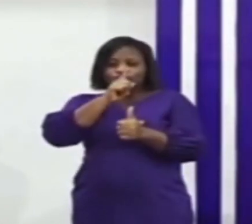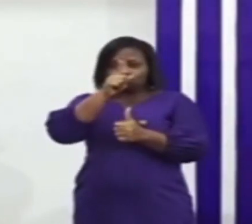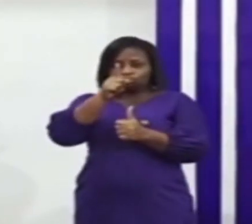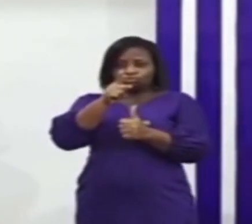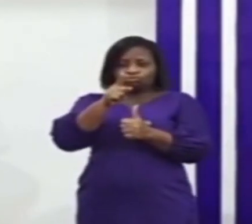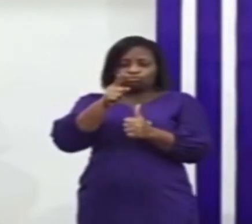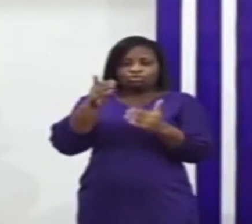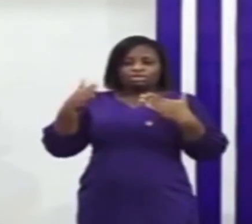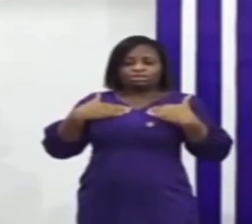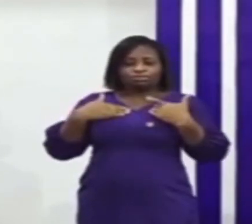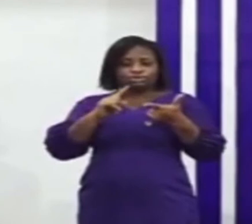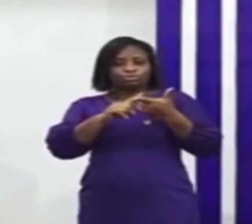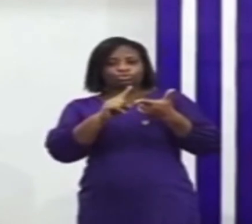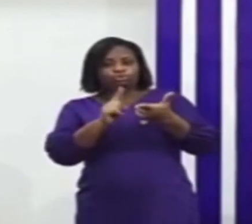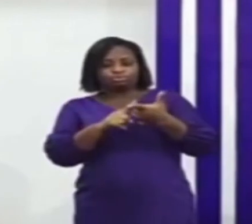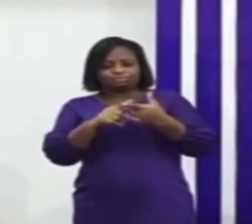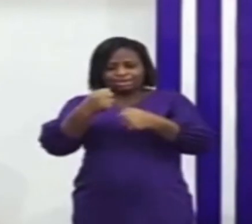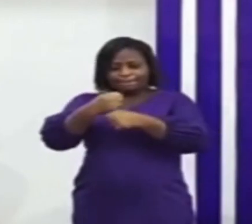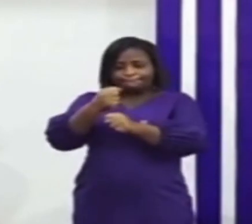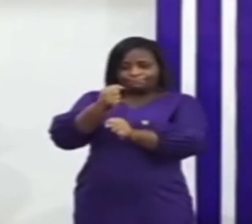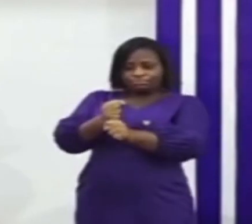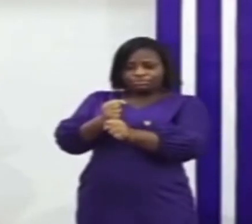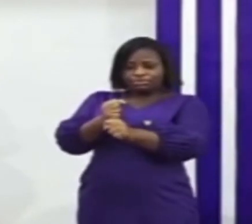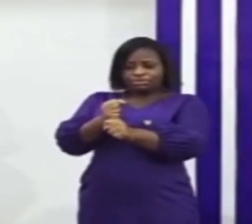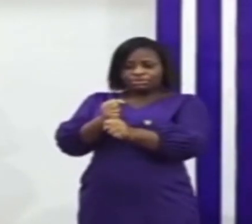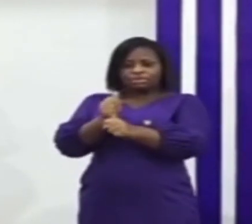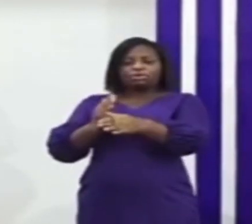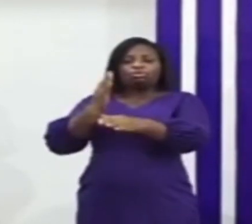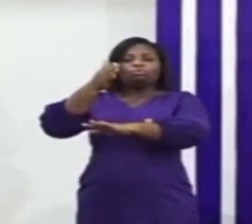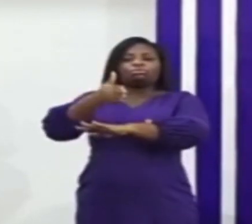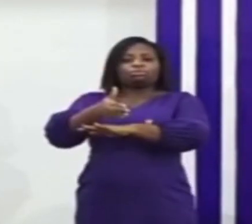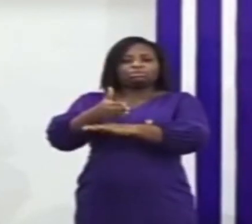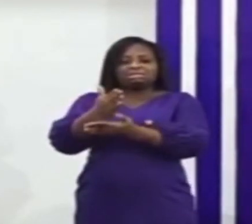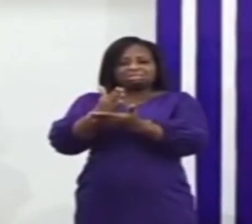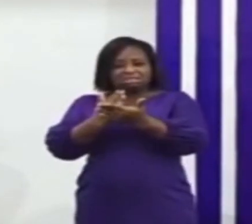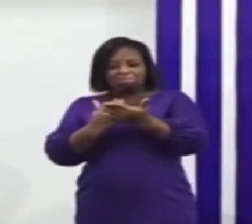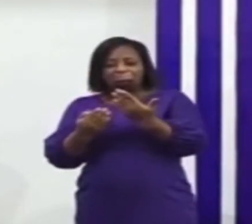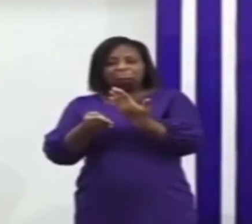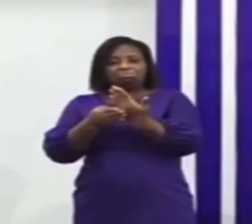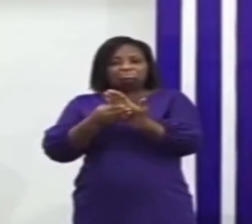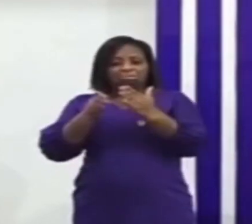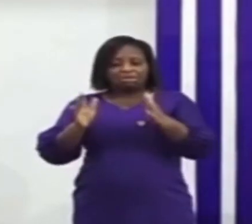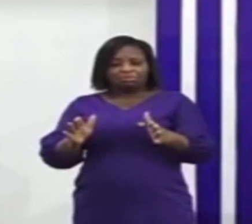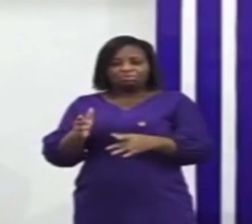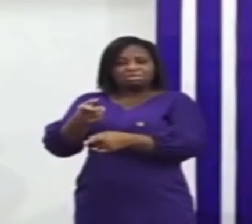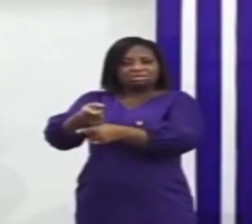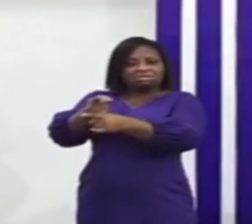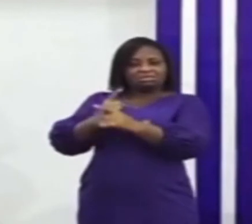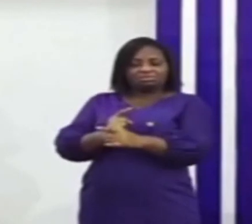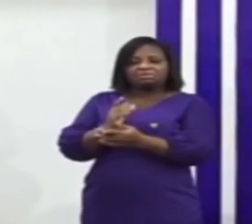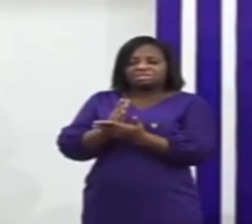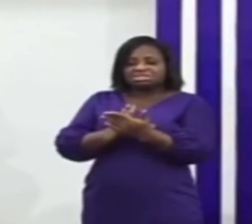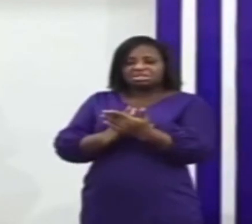and two setoffs and cross lending that is some depositors who had either taking loans from